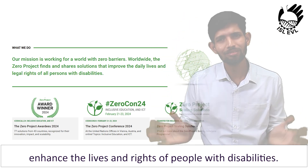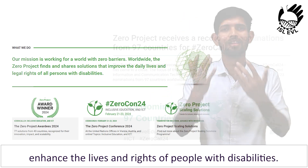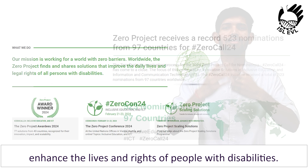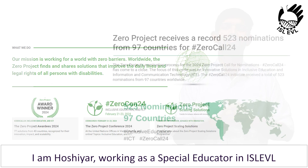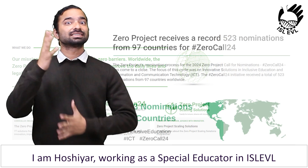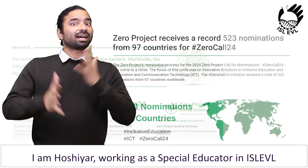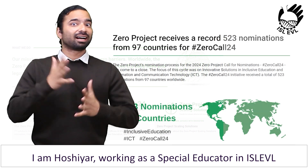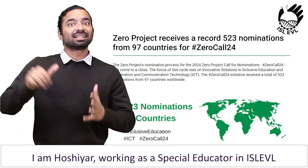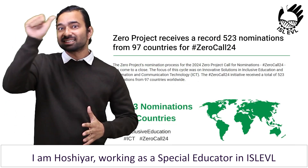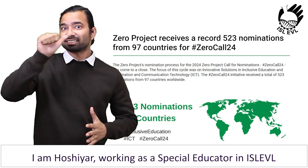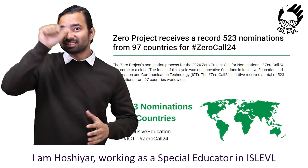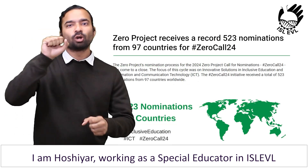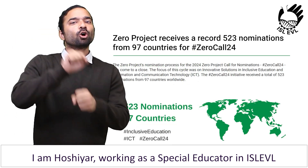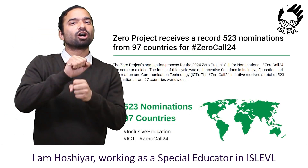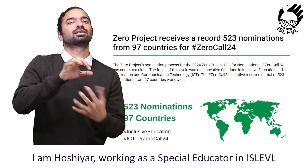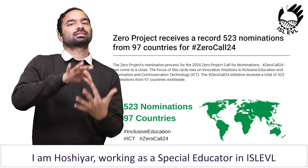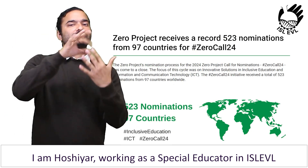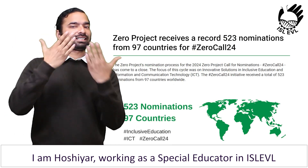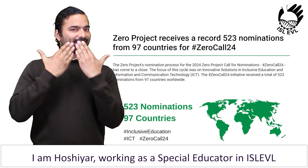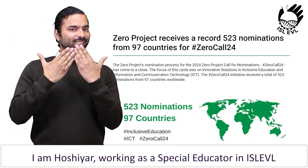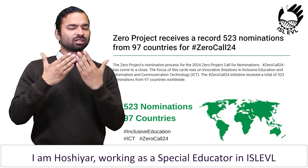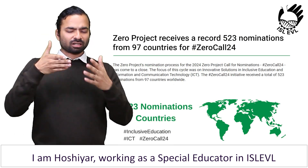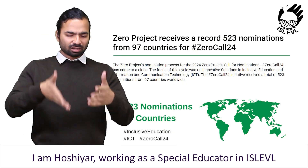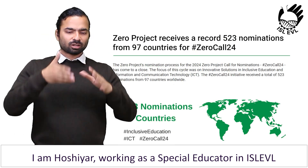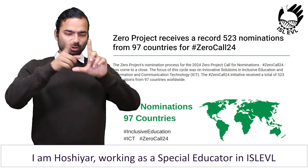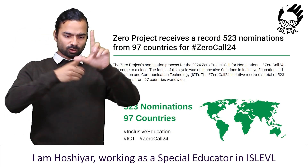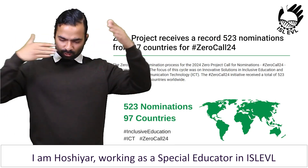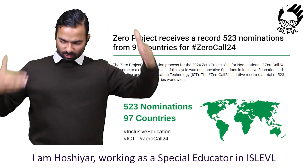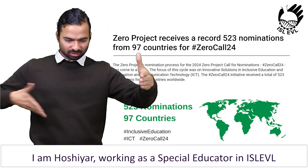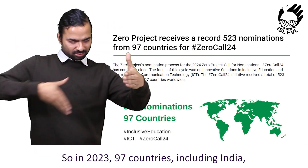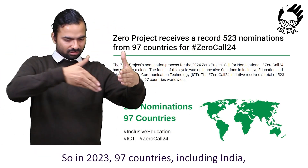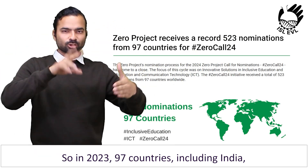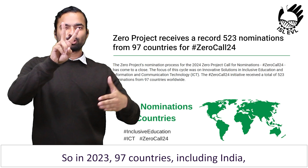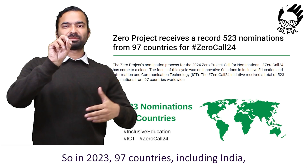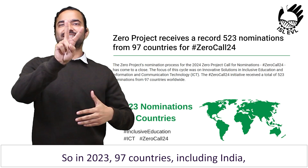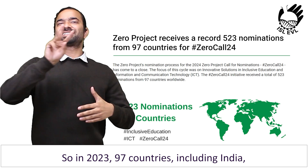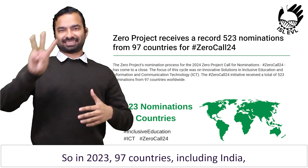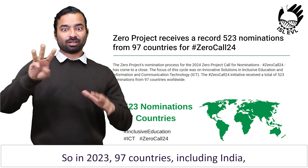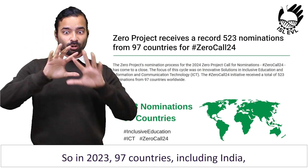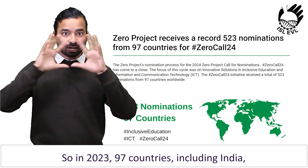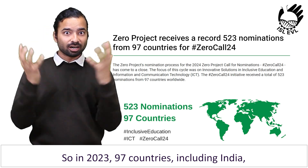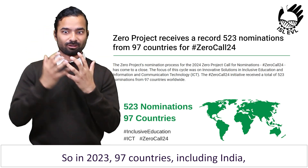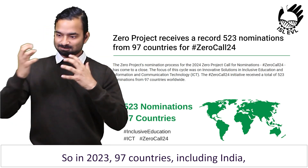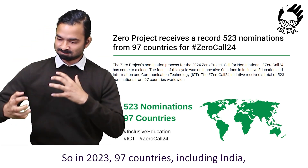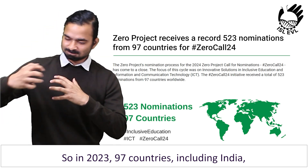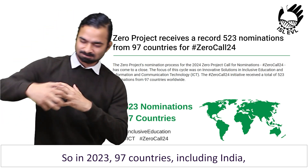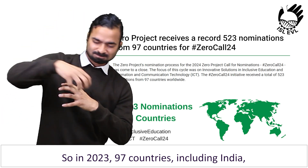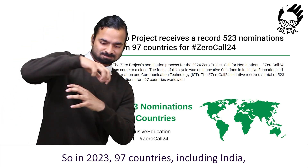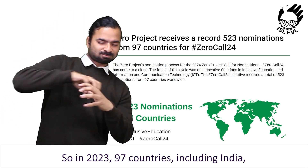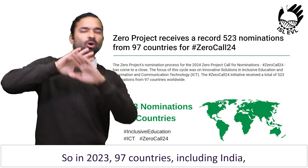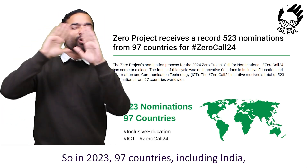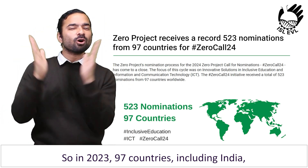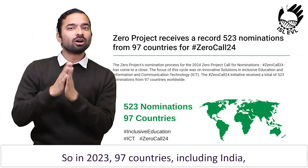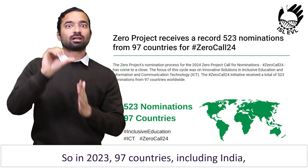enhance the lives and rights of people with disabilities. I am Hushyar, working as a special educator in ISL